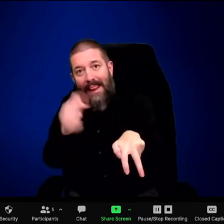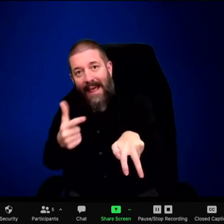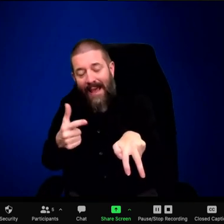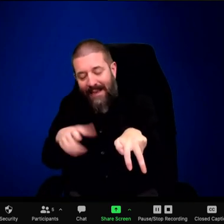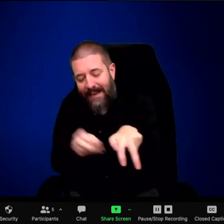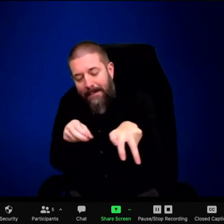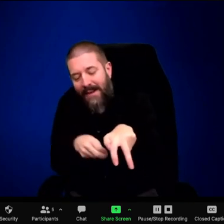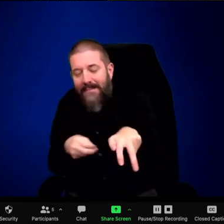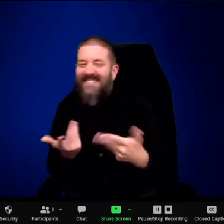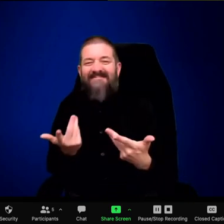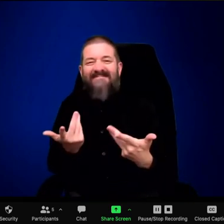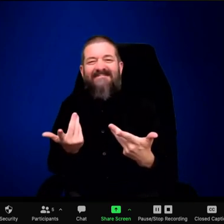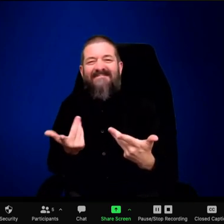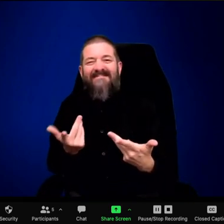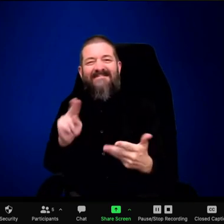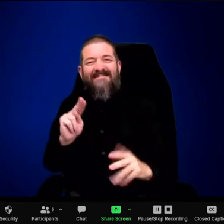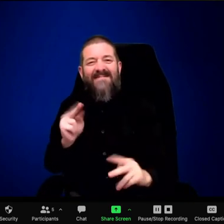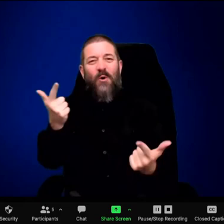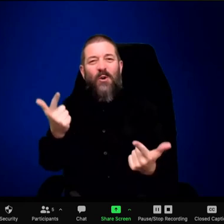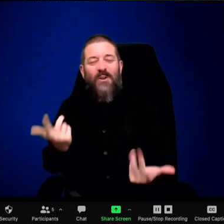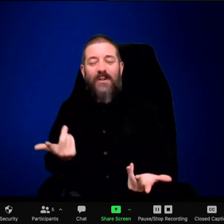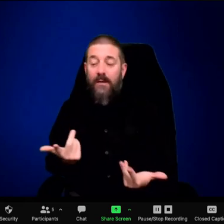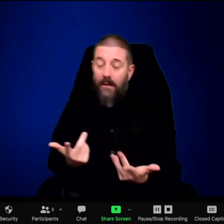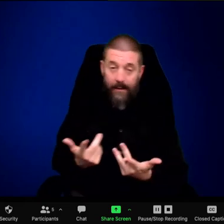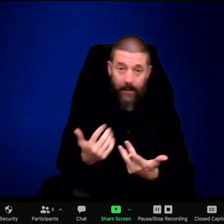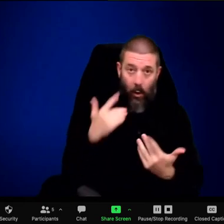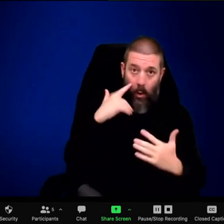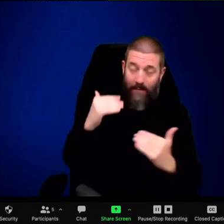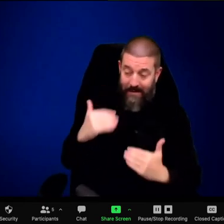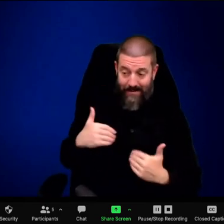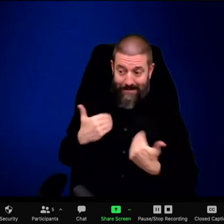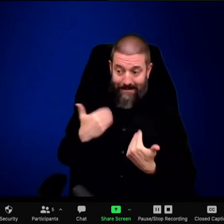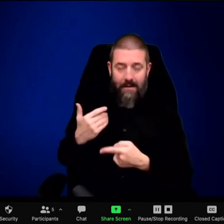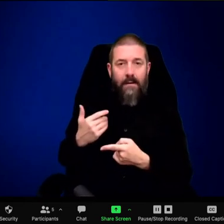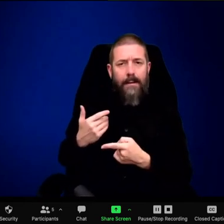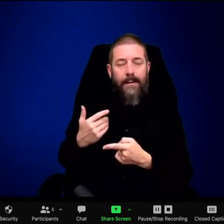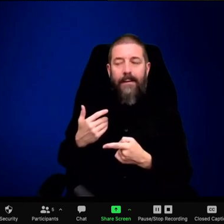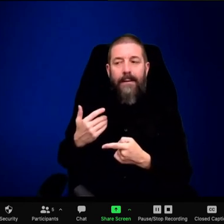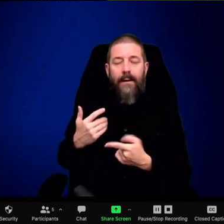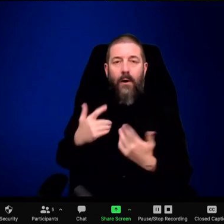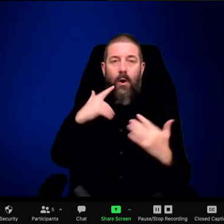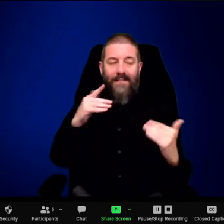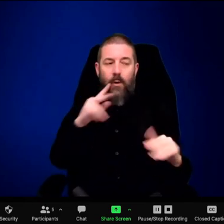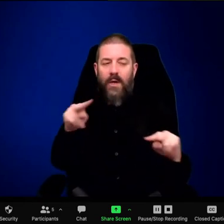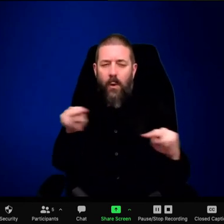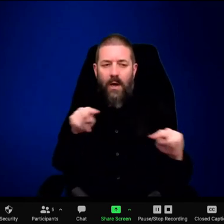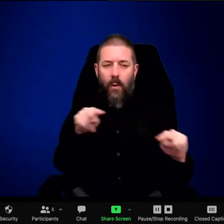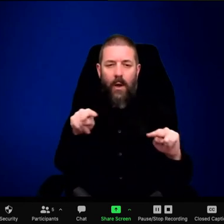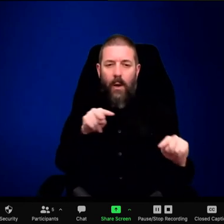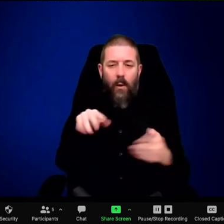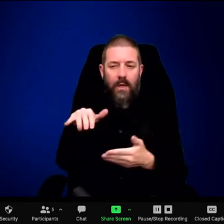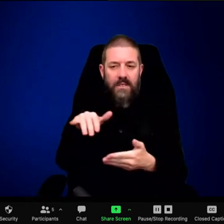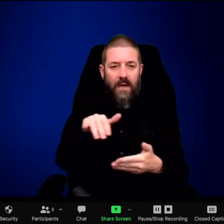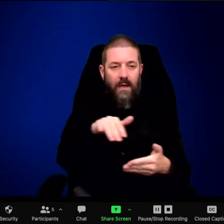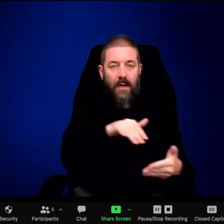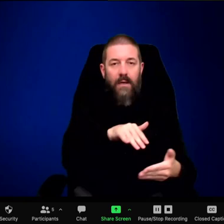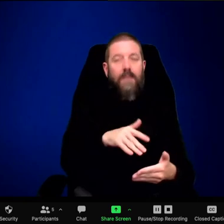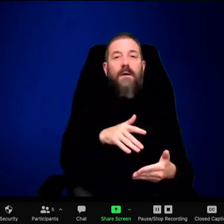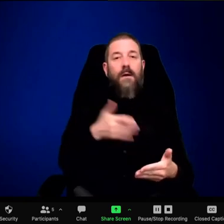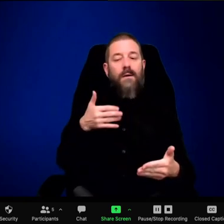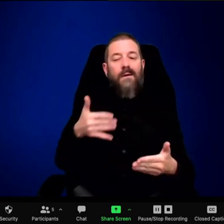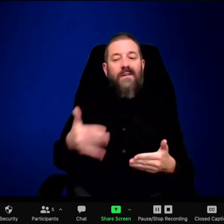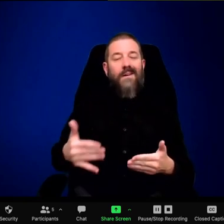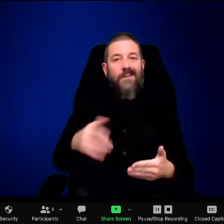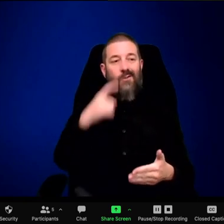is 100 pounds, meaning a younger wolf would be lighter than that. So just think of even if you are 100